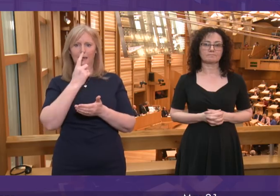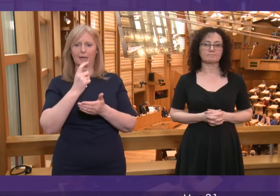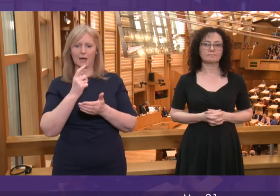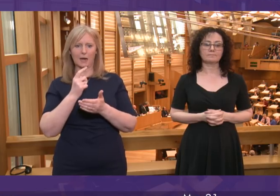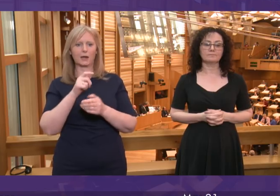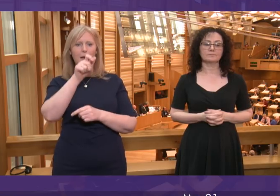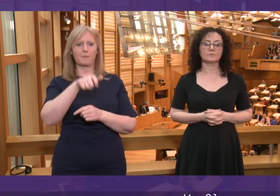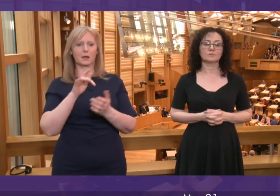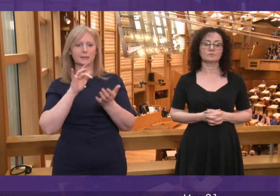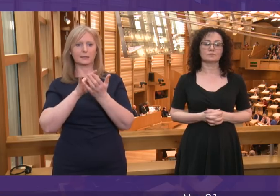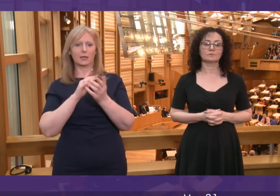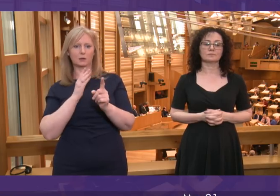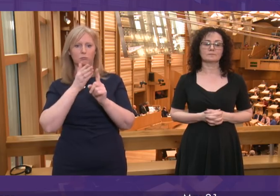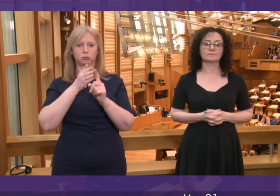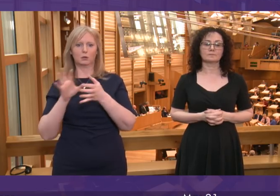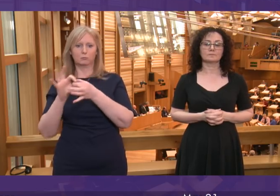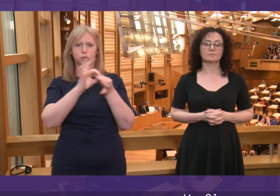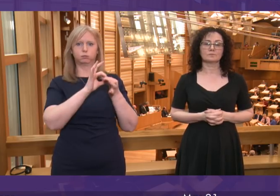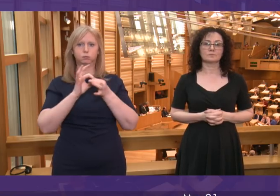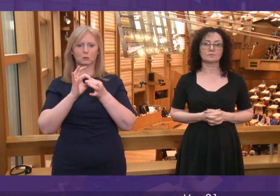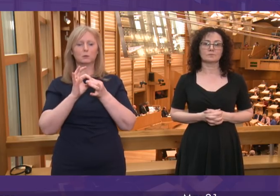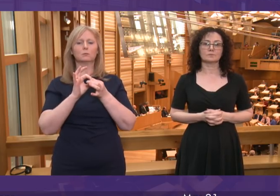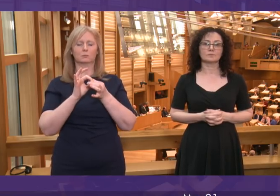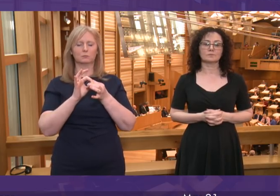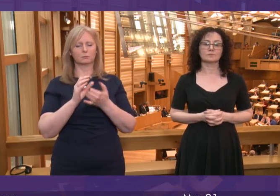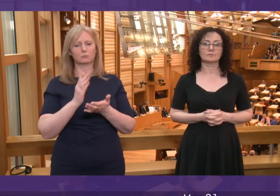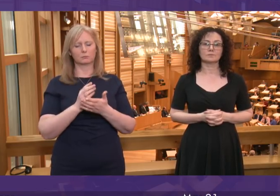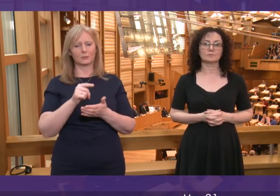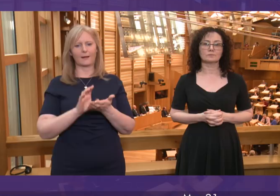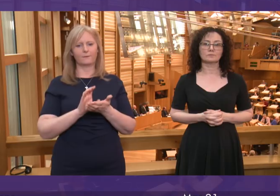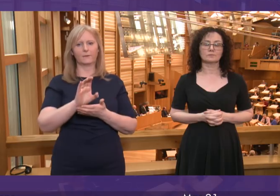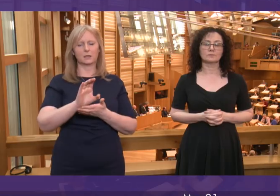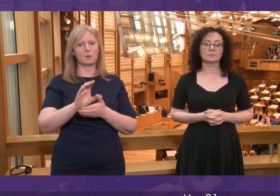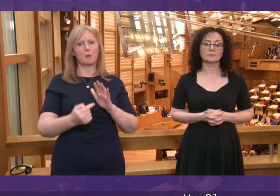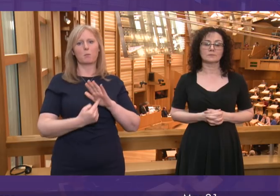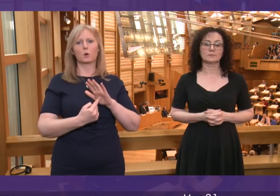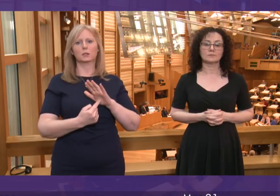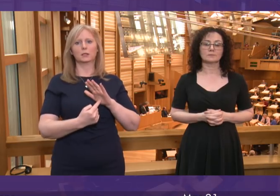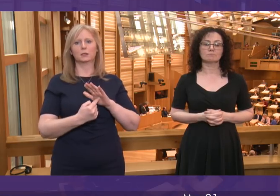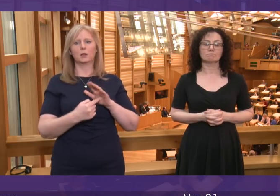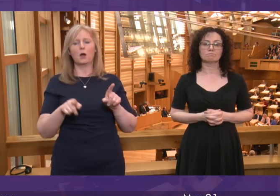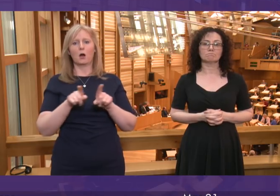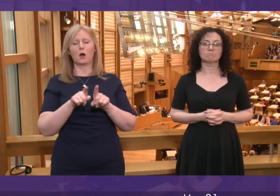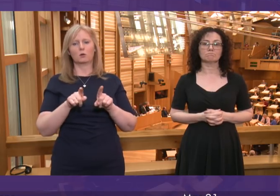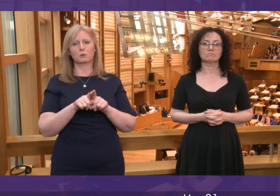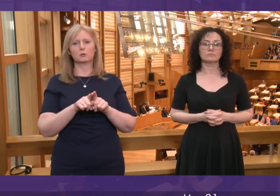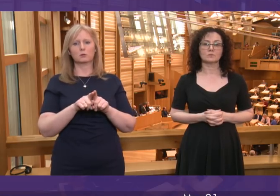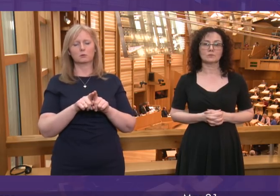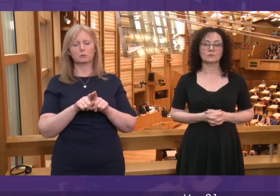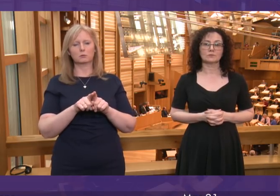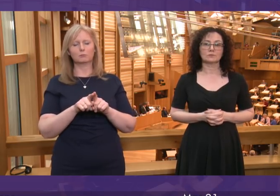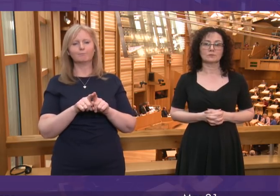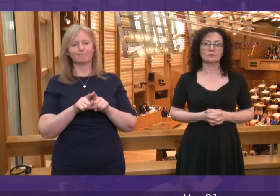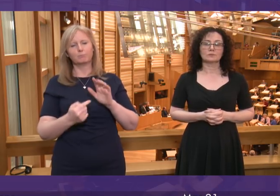-centred way. That kind of investment is important. It is also important – and again, I am not trying